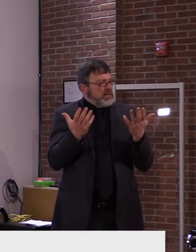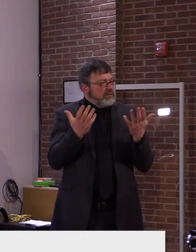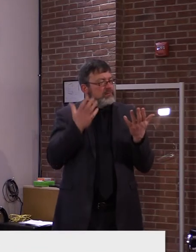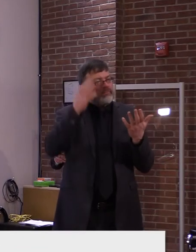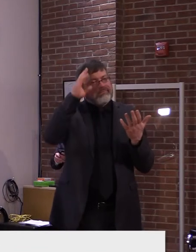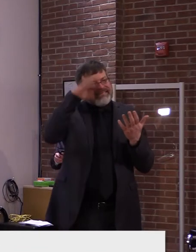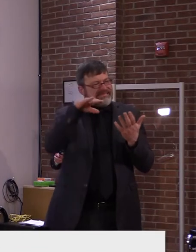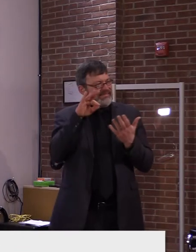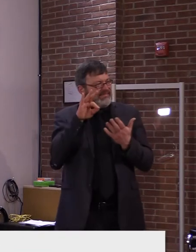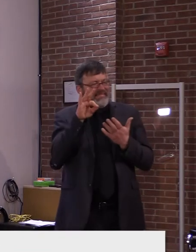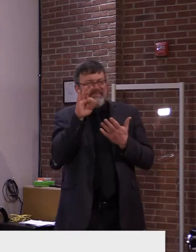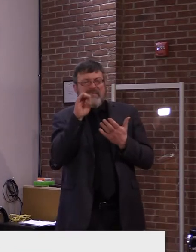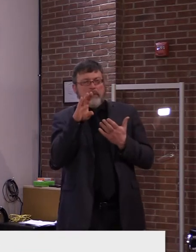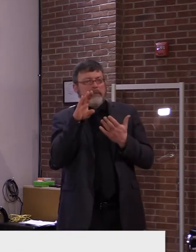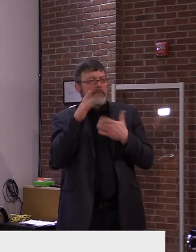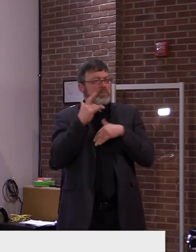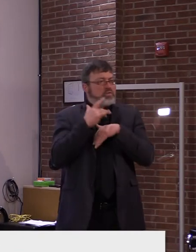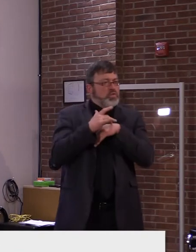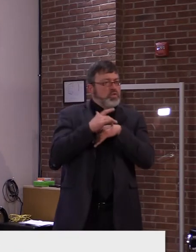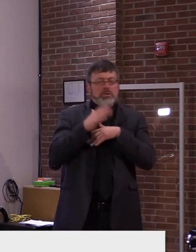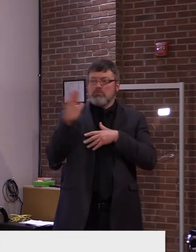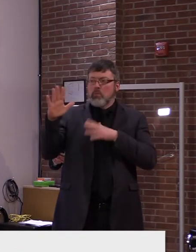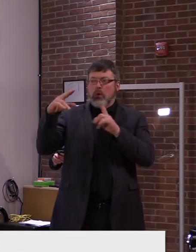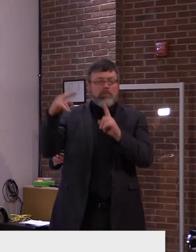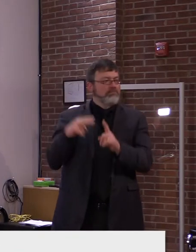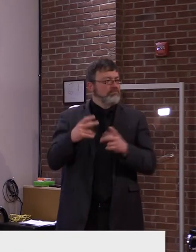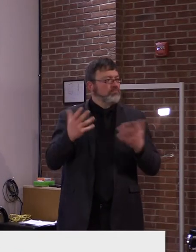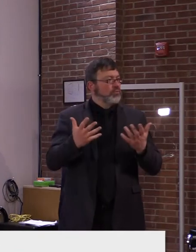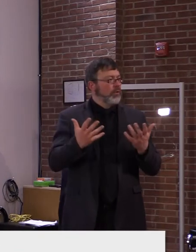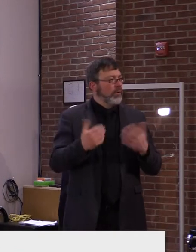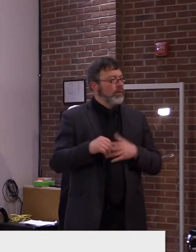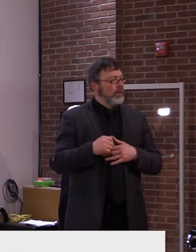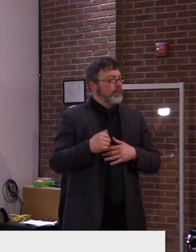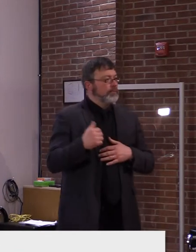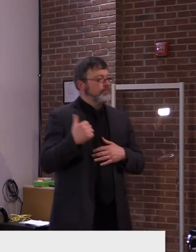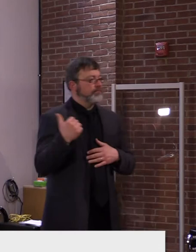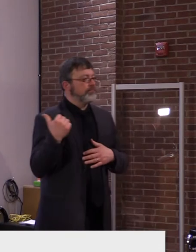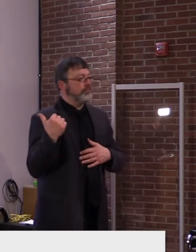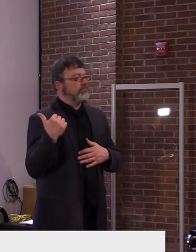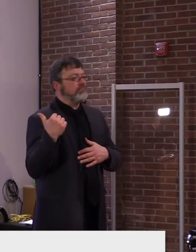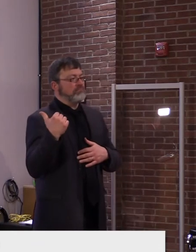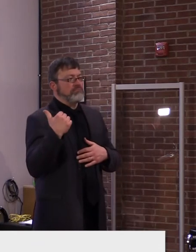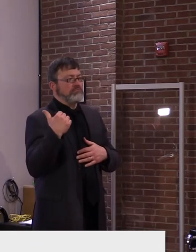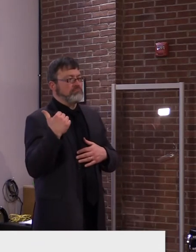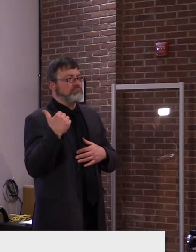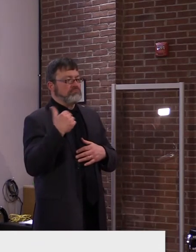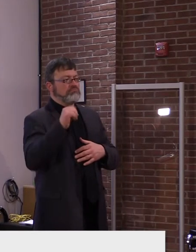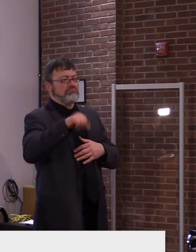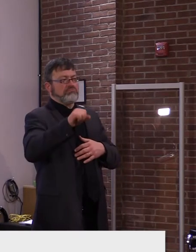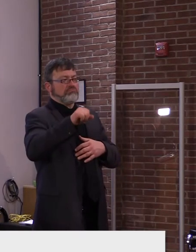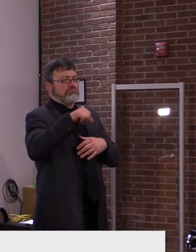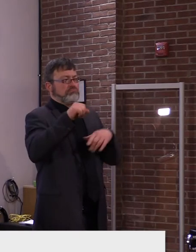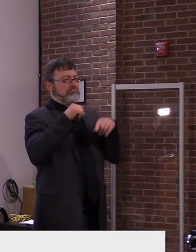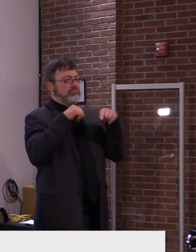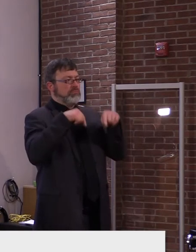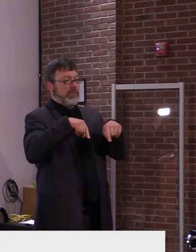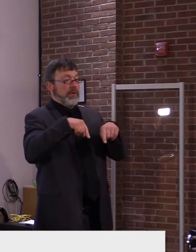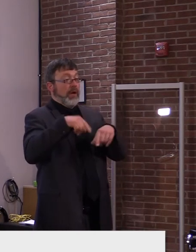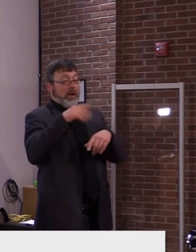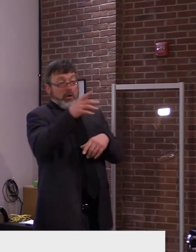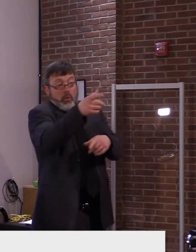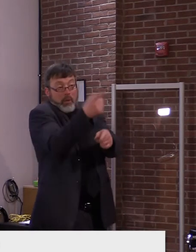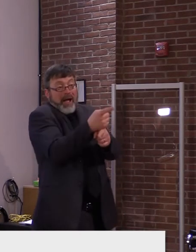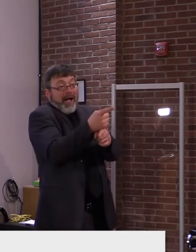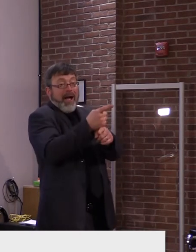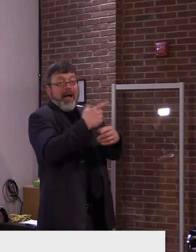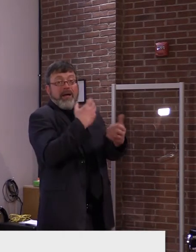Well, again, I, I, I would go back to, um, while our economy has improved over the last, uh, number of years, three or four